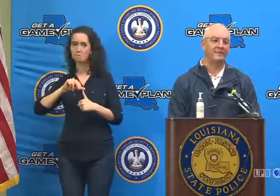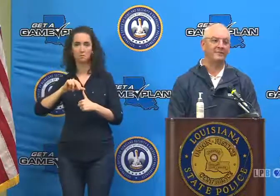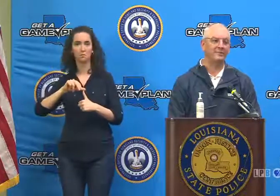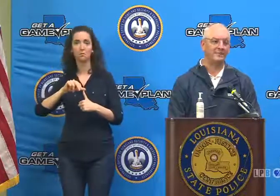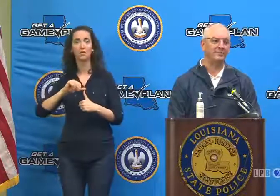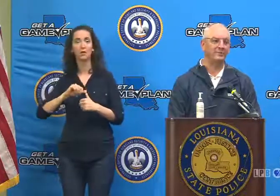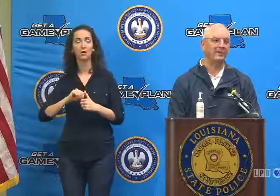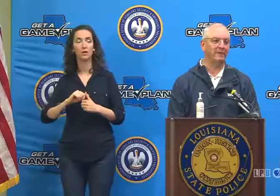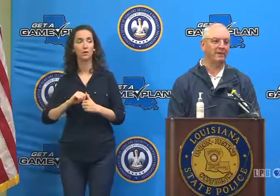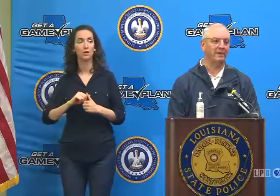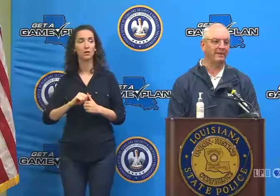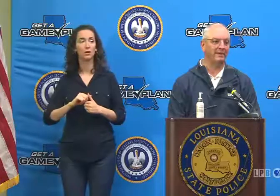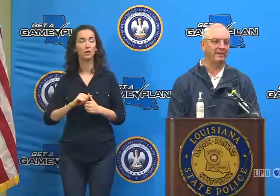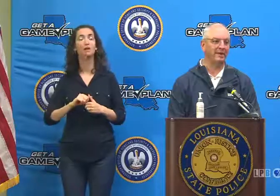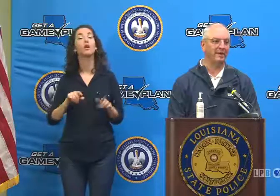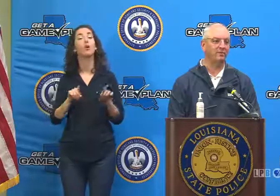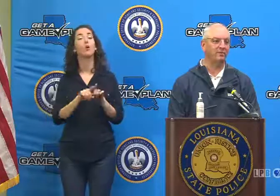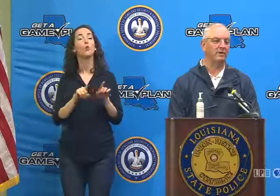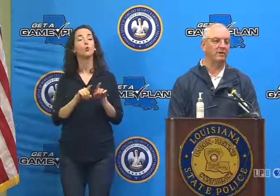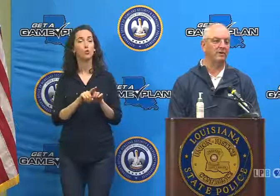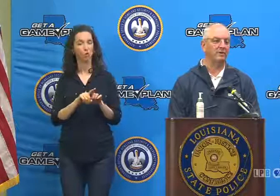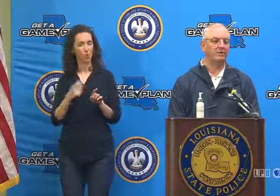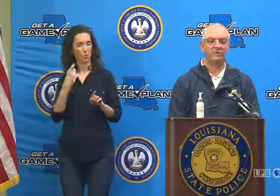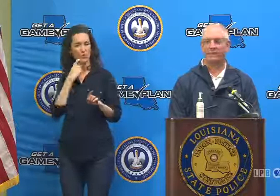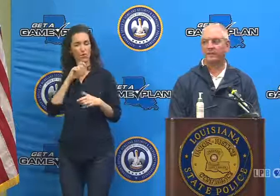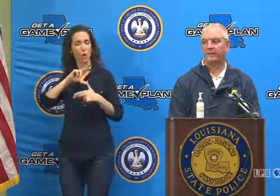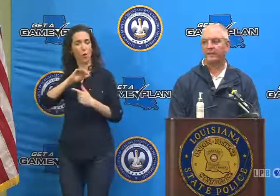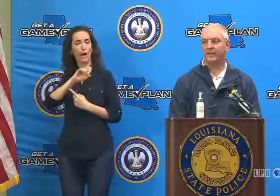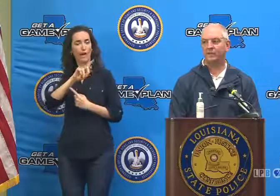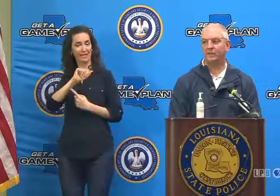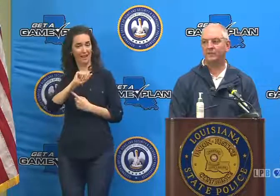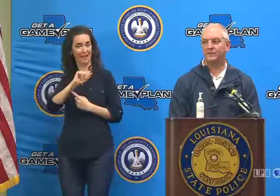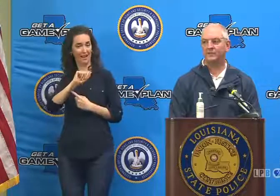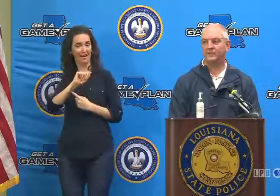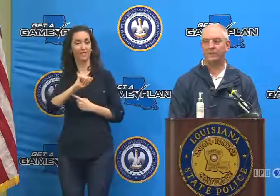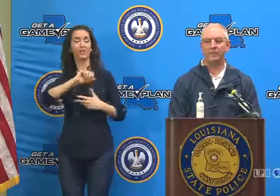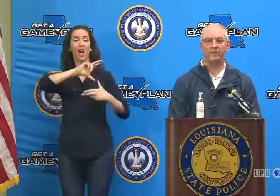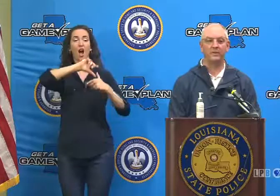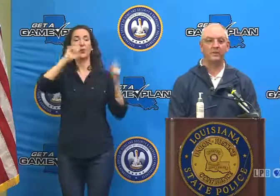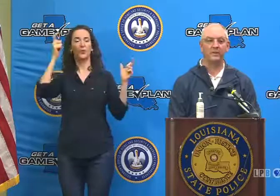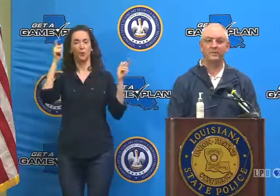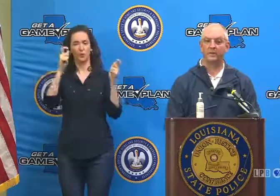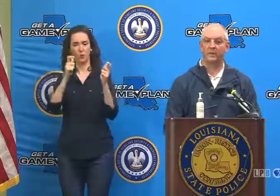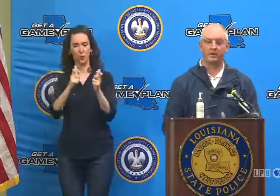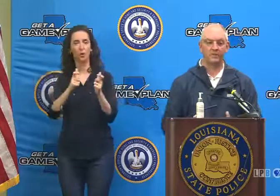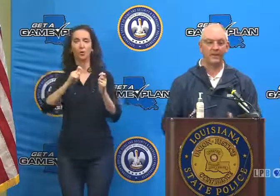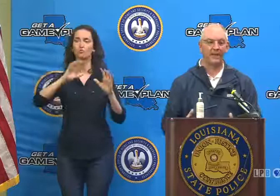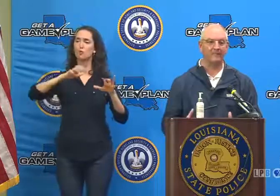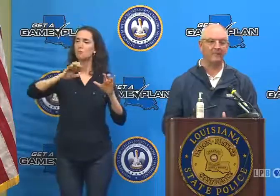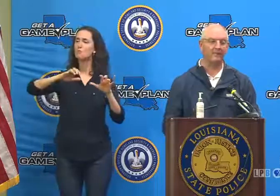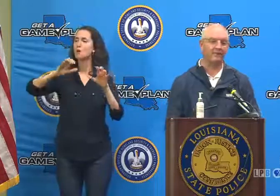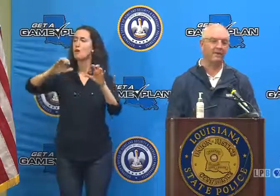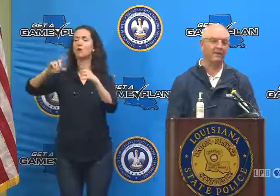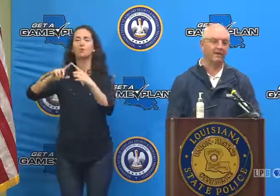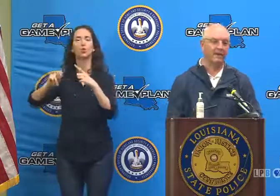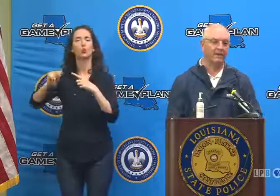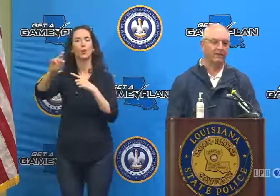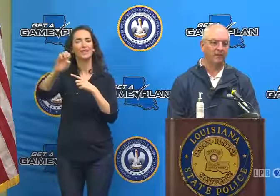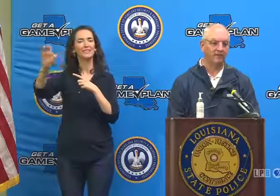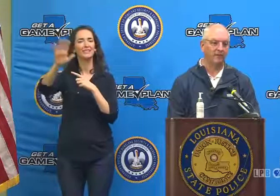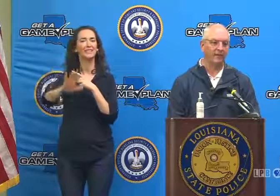long after it ceased to be in a hurricane that actually resulted in the death of more than 60 people in the northeast and caused catastrophic